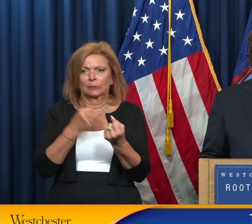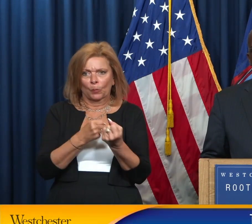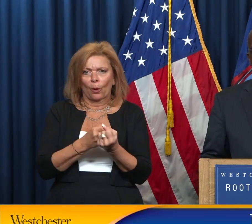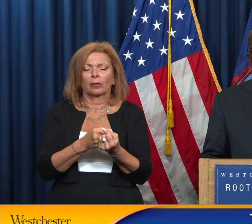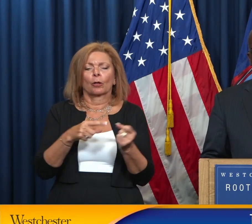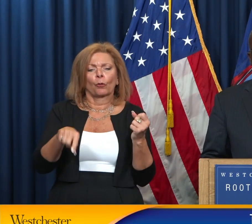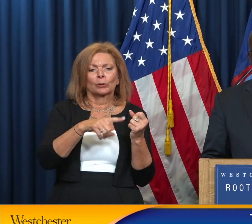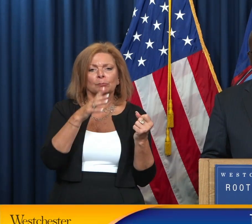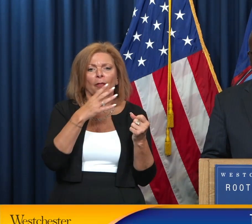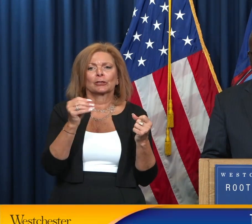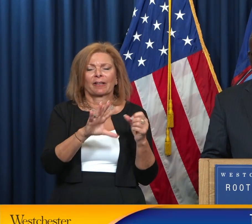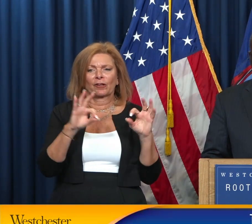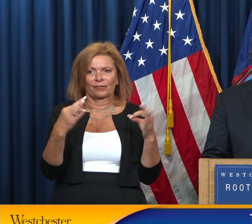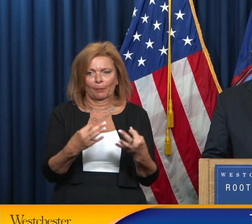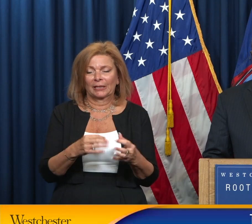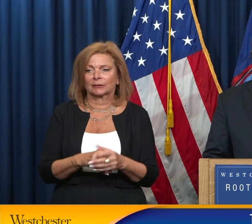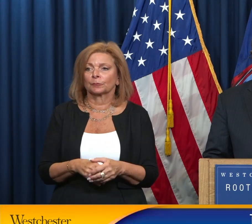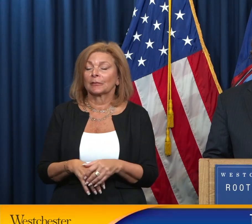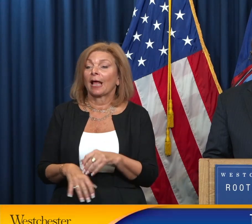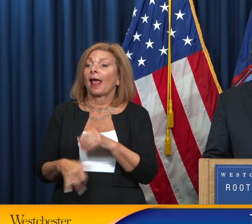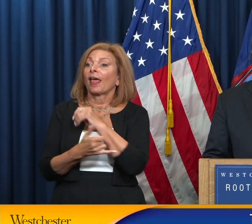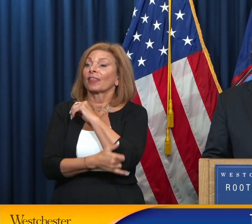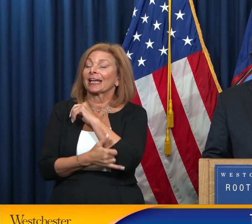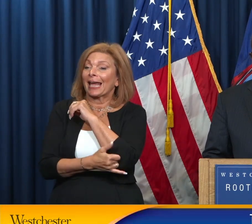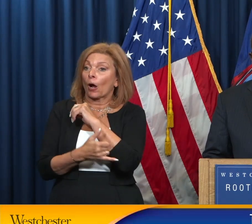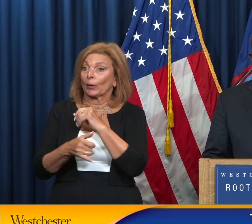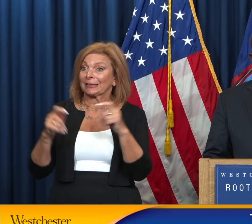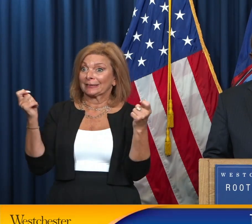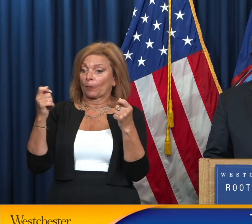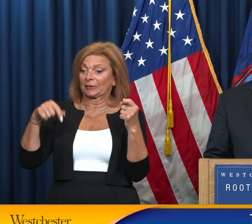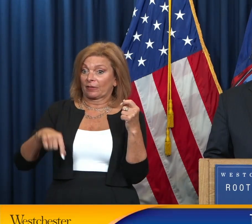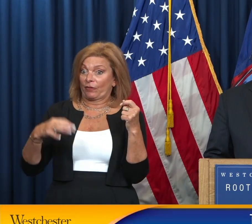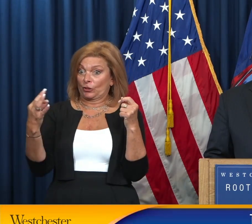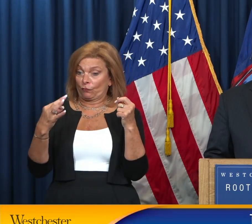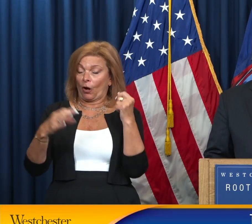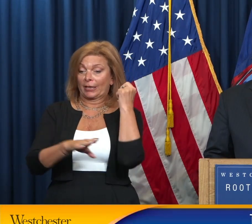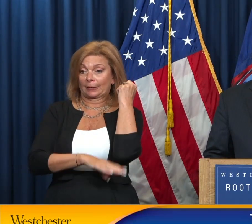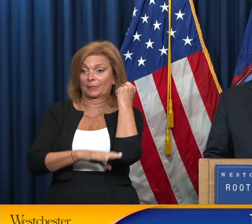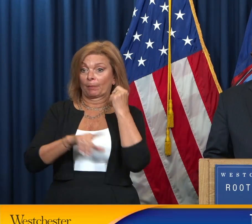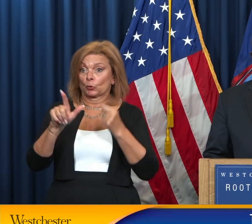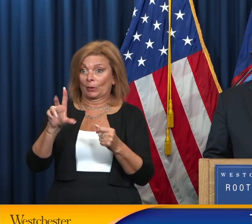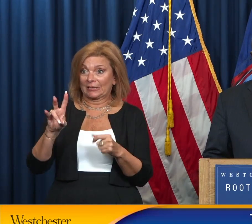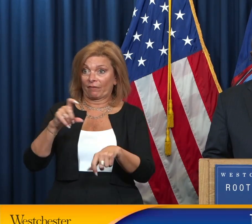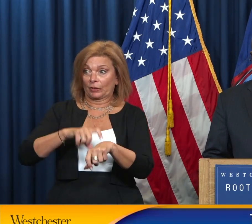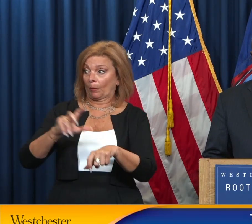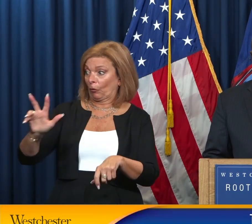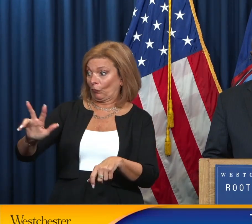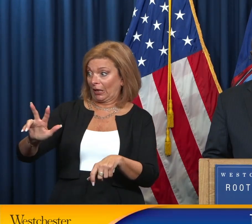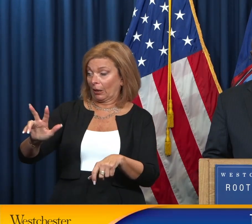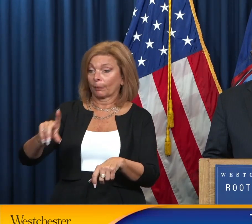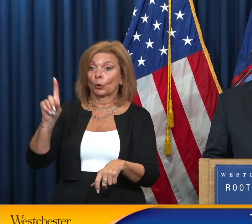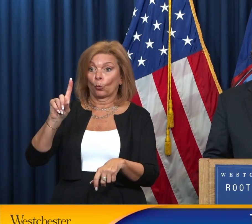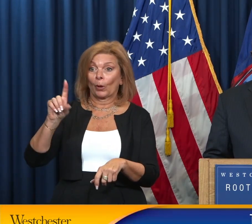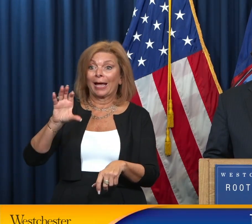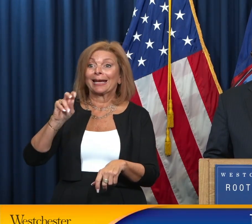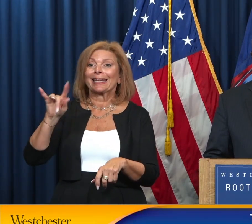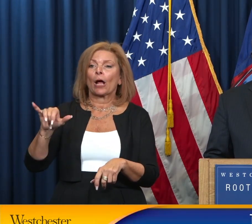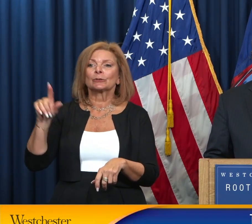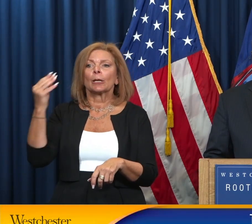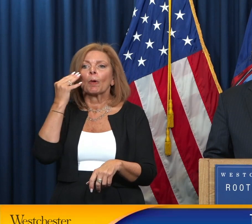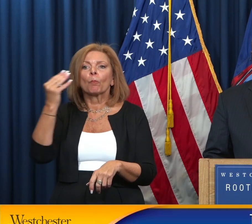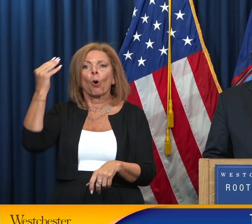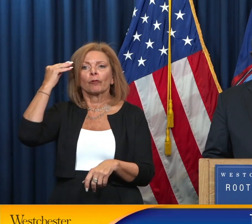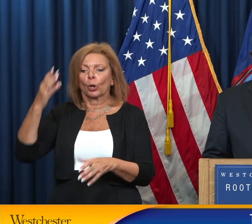families. The county ceremony is this Friday, September 27th at 3 p.m. at the county's Memorial